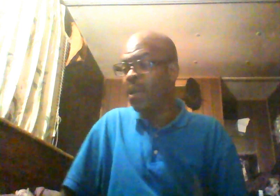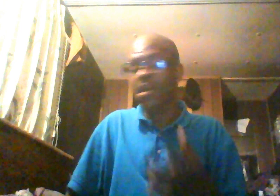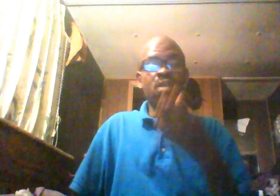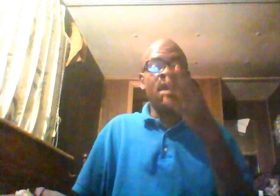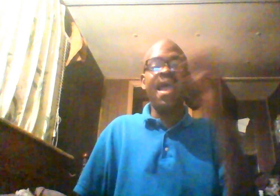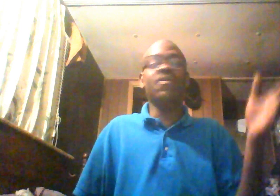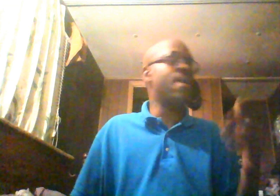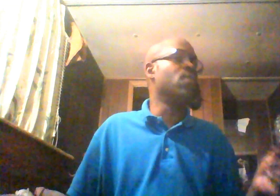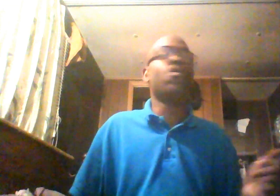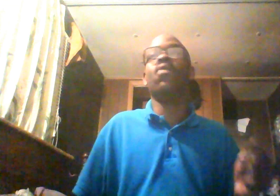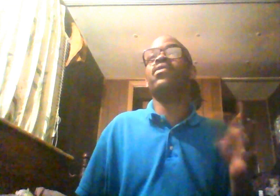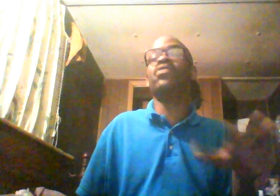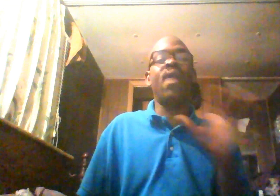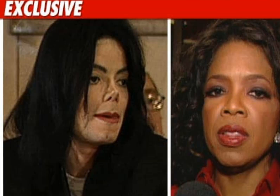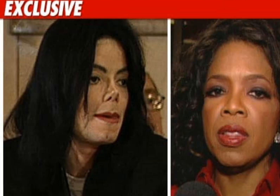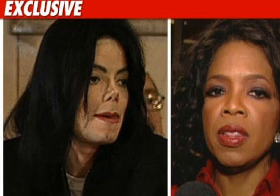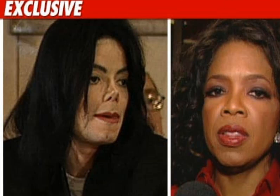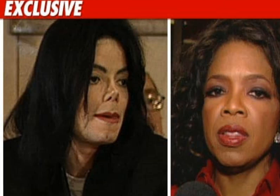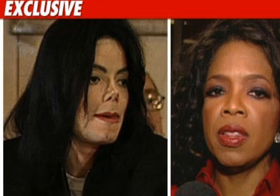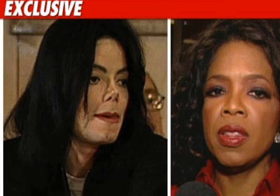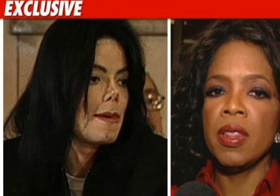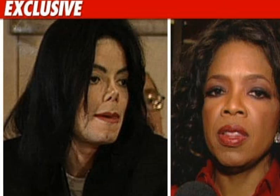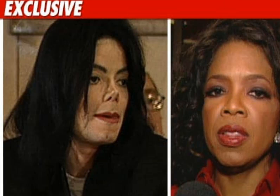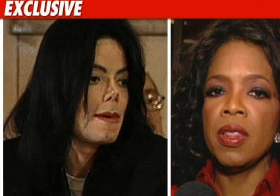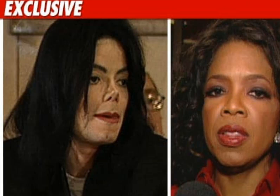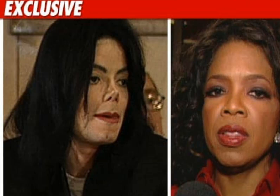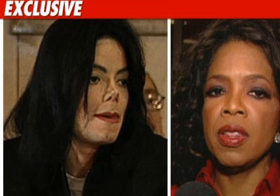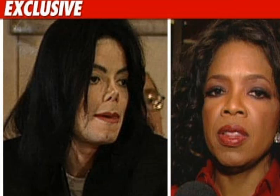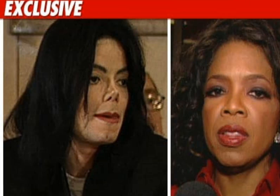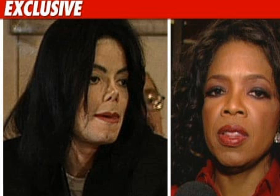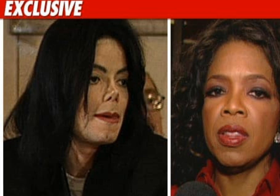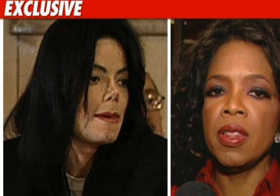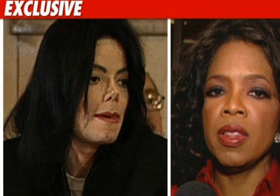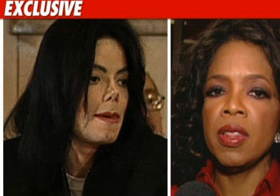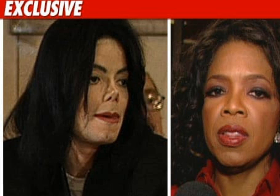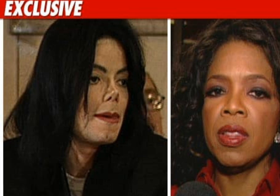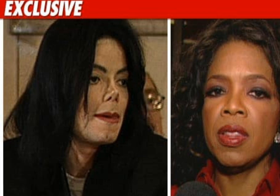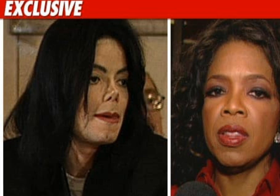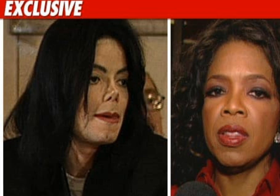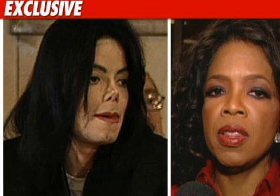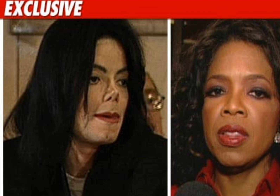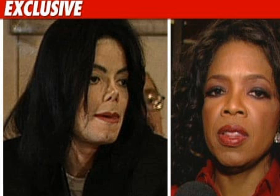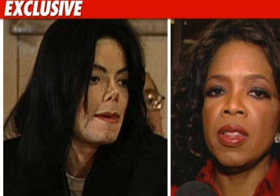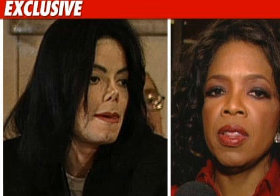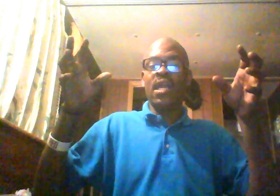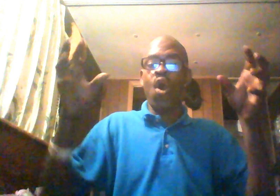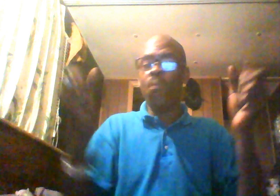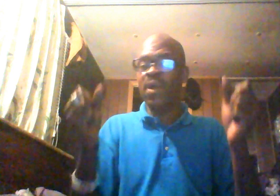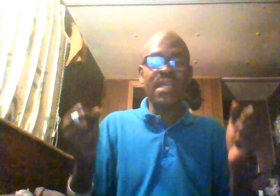Because, everybody in the world wanted to know. How did you go from a black man to a white man? So, when Oprah got the